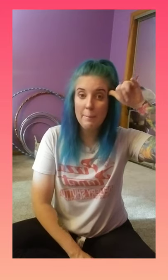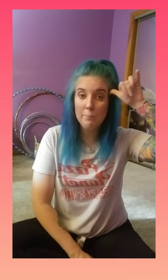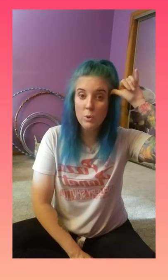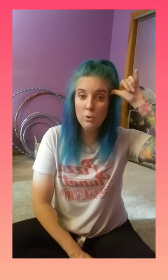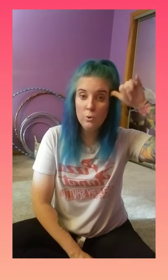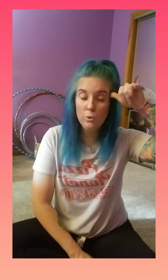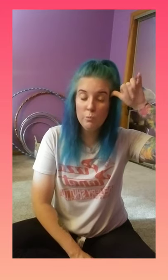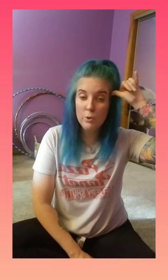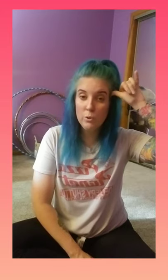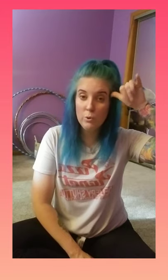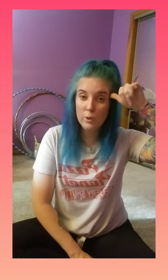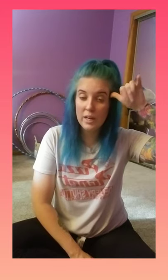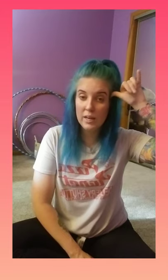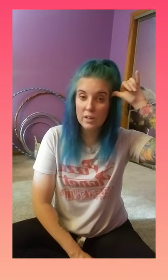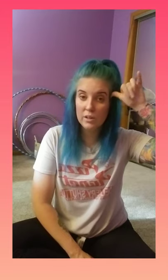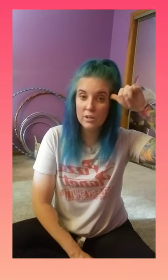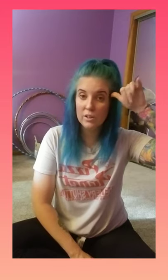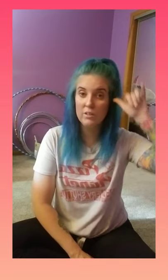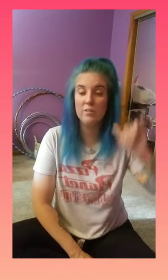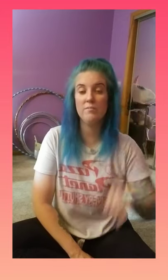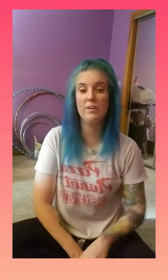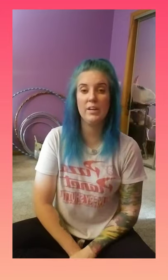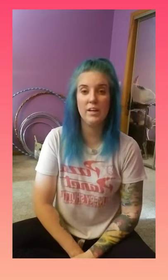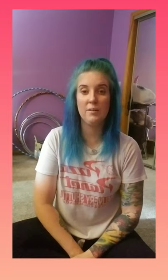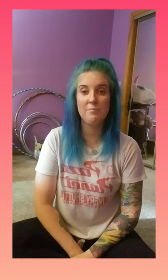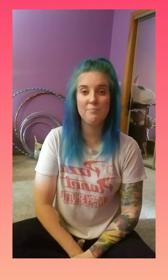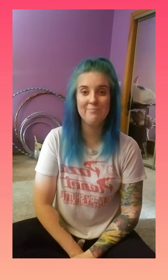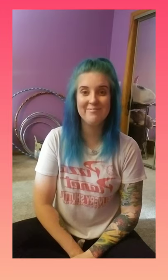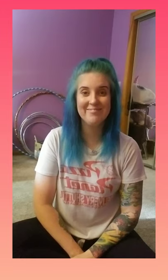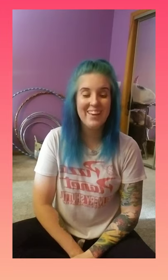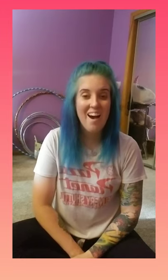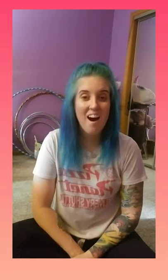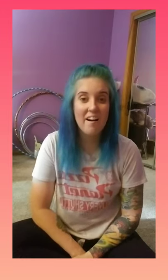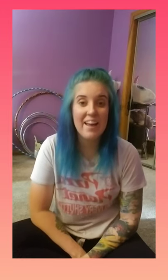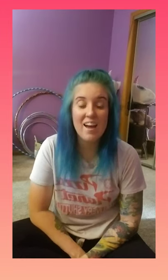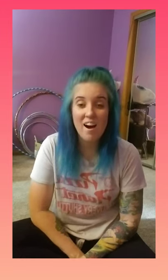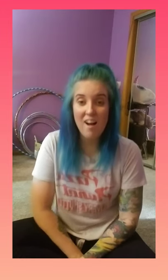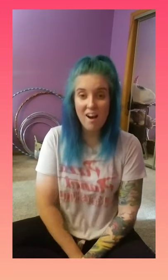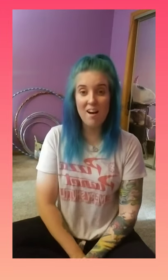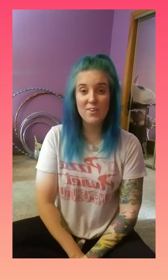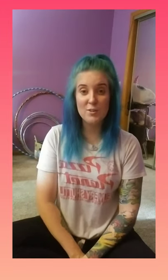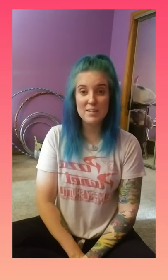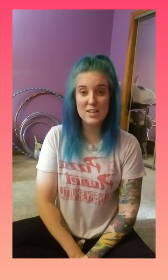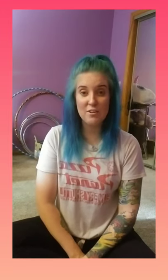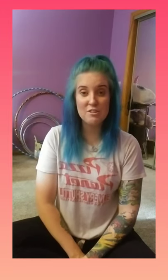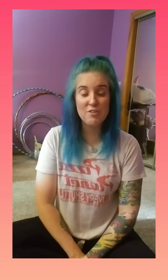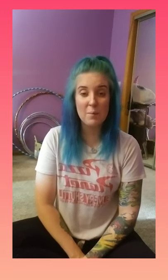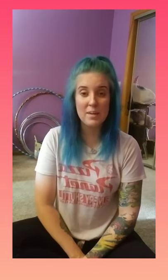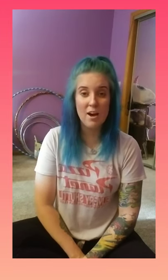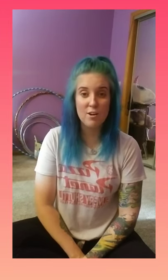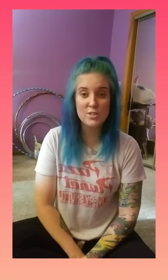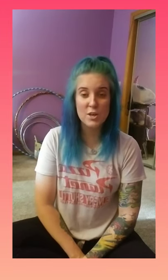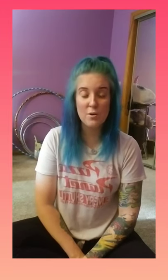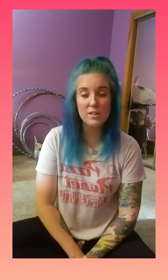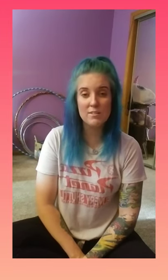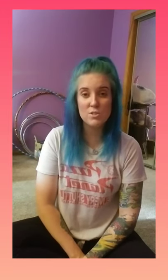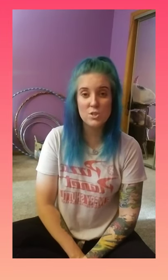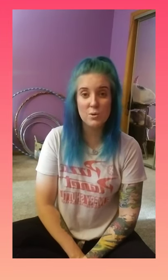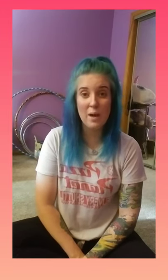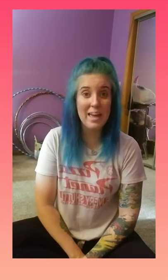moo moo here. Very good. All right. On Old MacDonald's farm, he also, let's do a